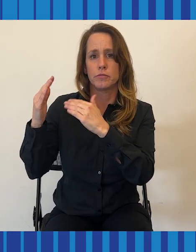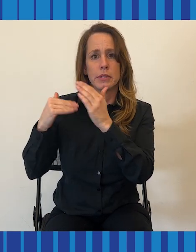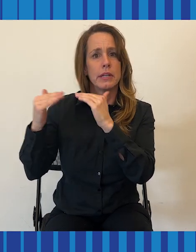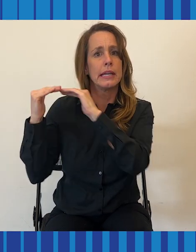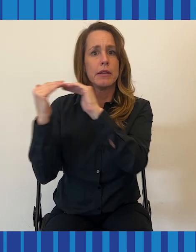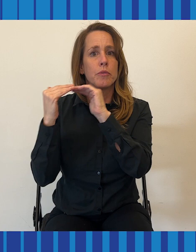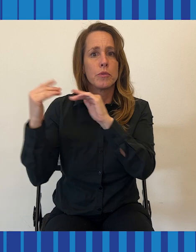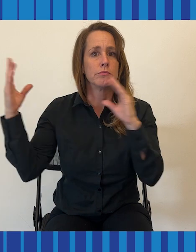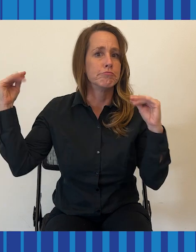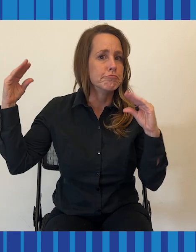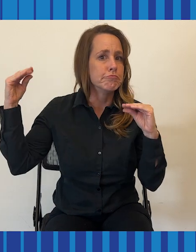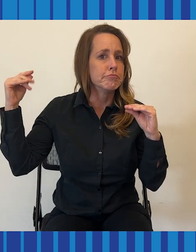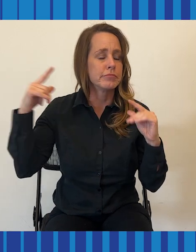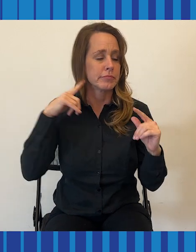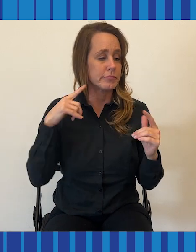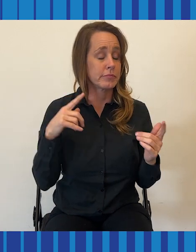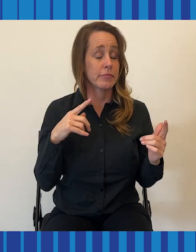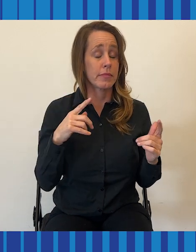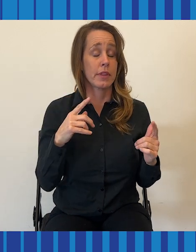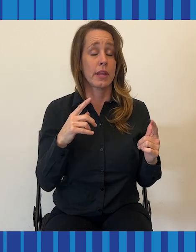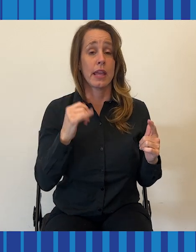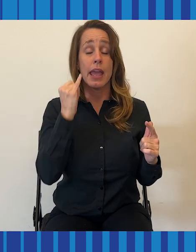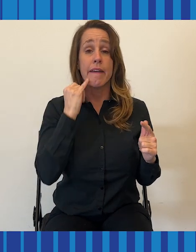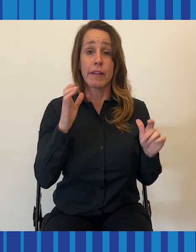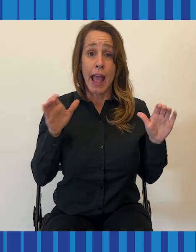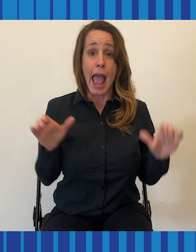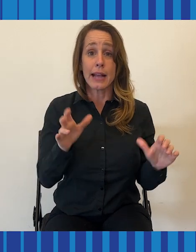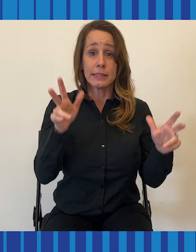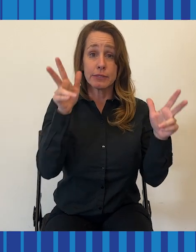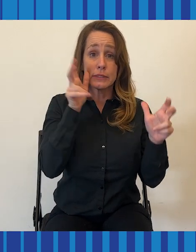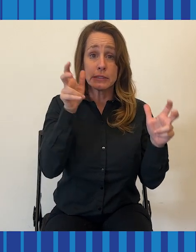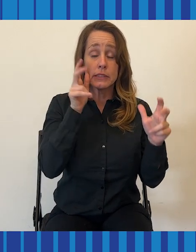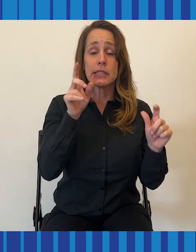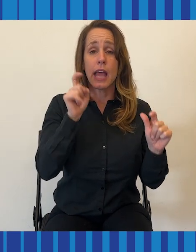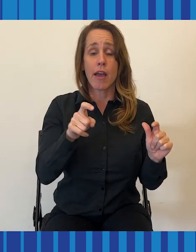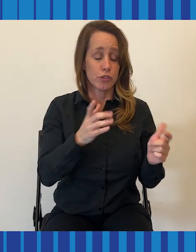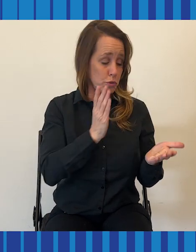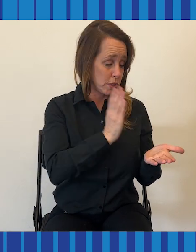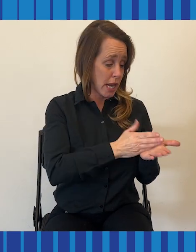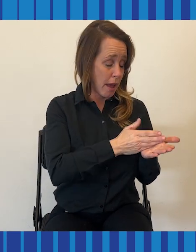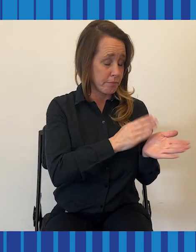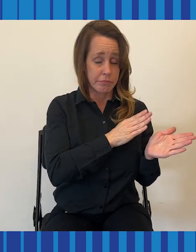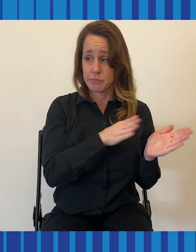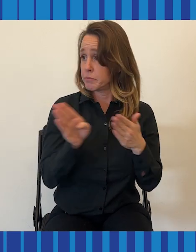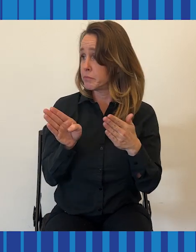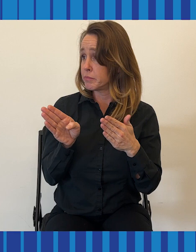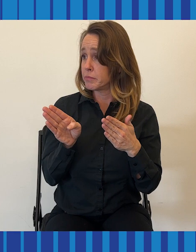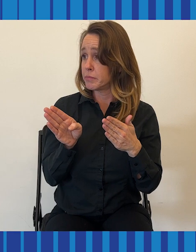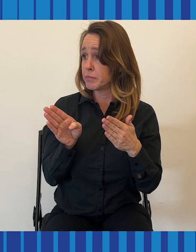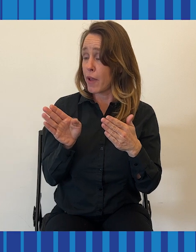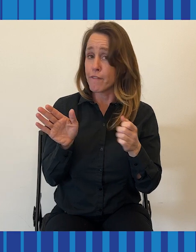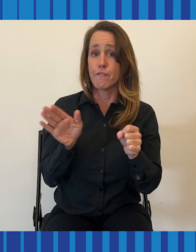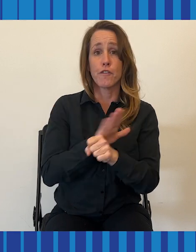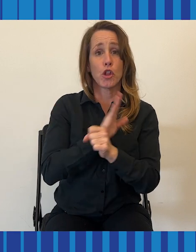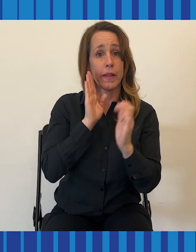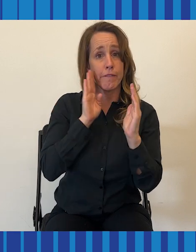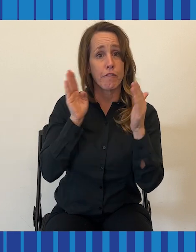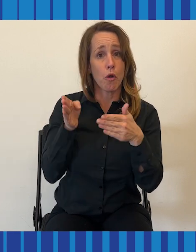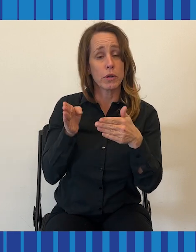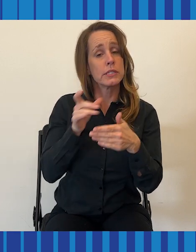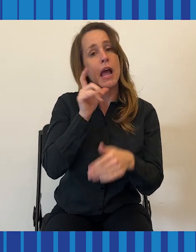your full attention on that person and what they're saying. Stephanie It's not just the sound, it's everything.